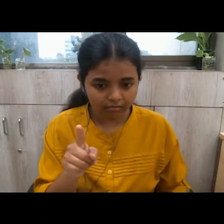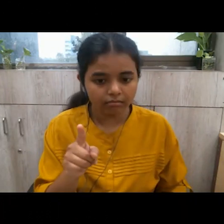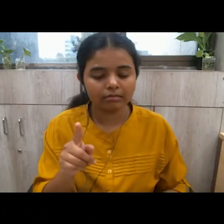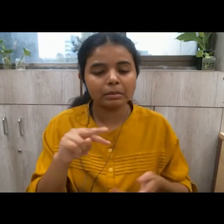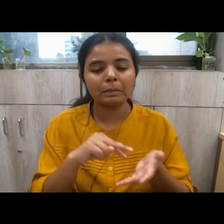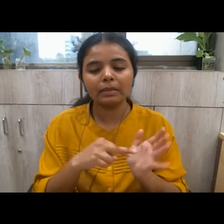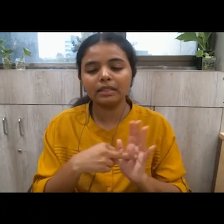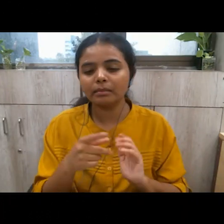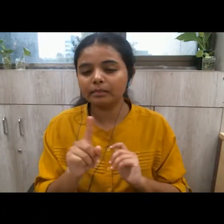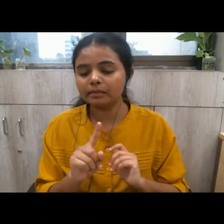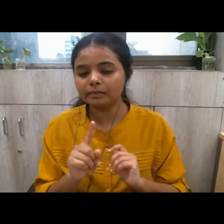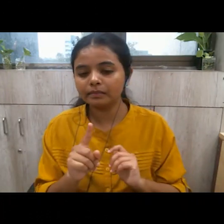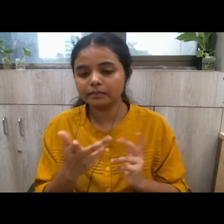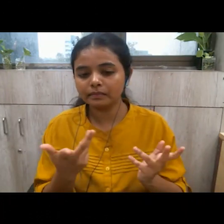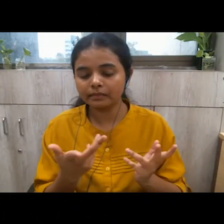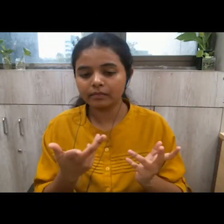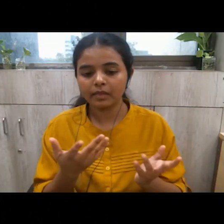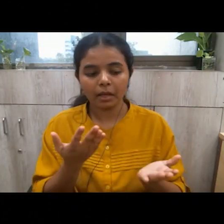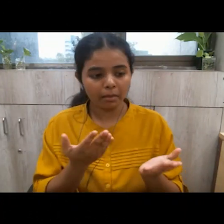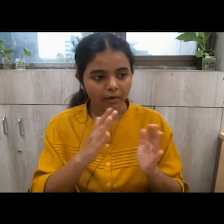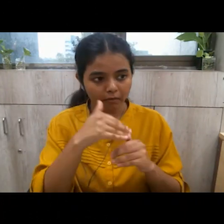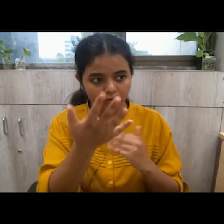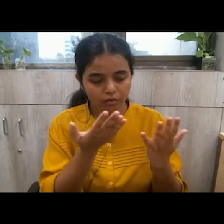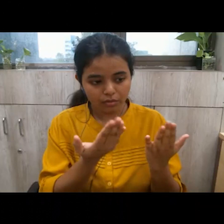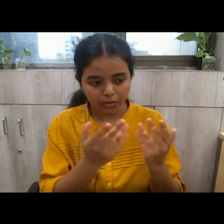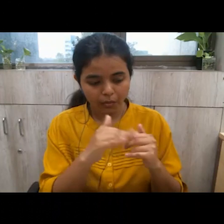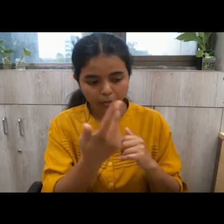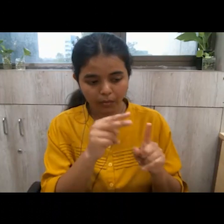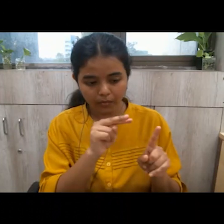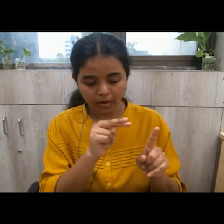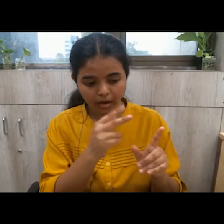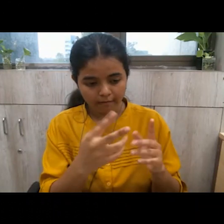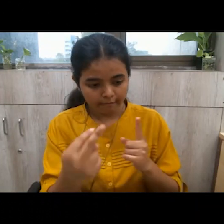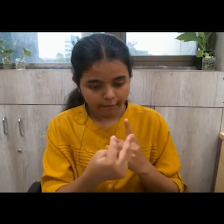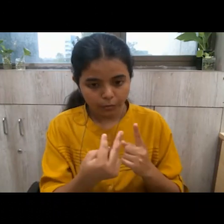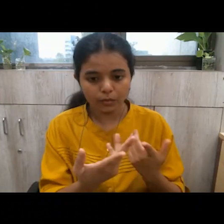then we are blocking the possibilities of his